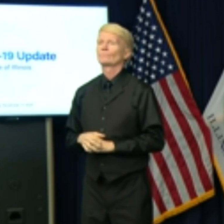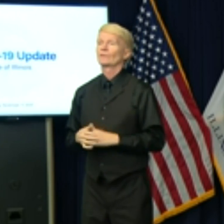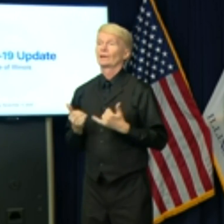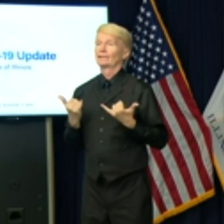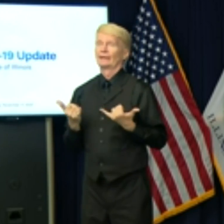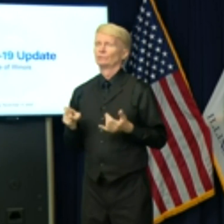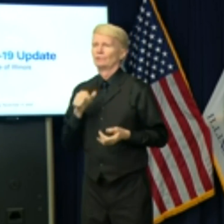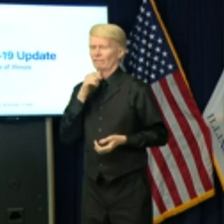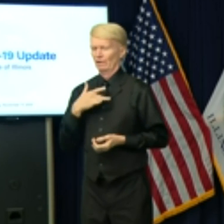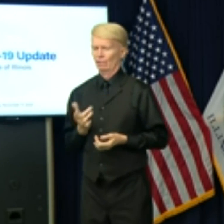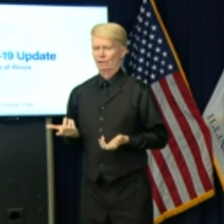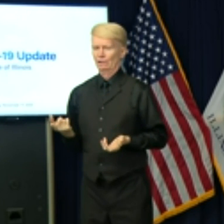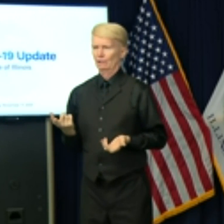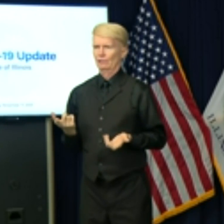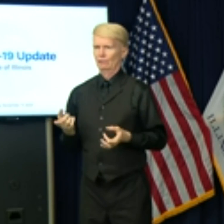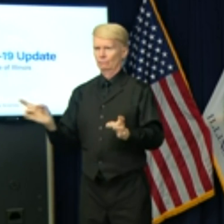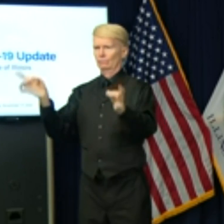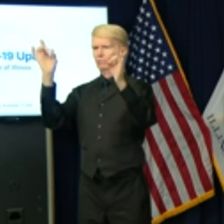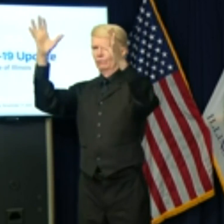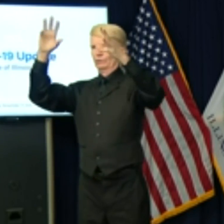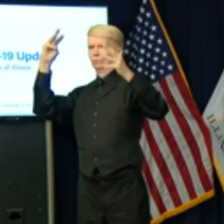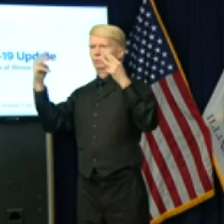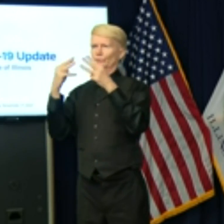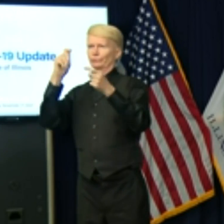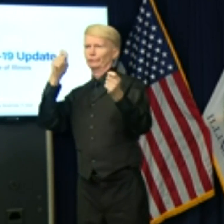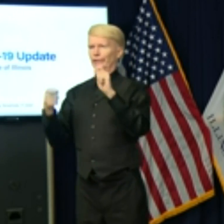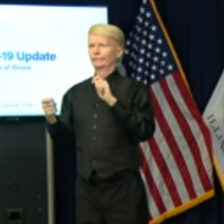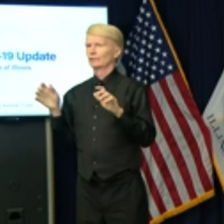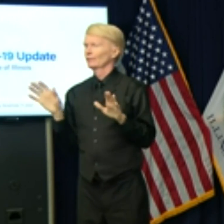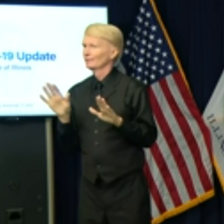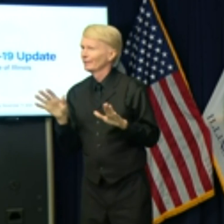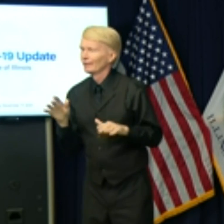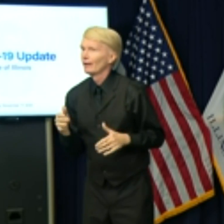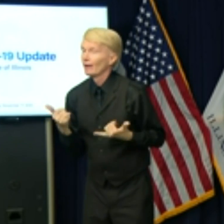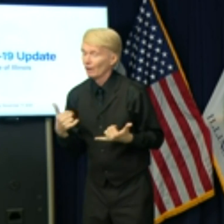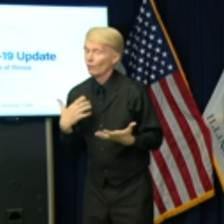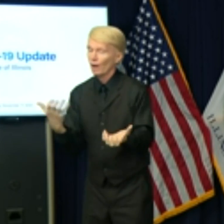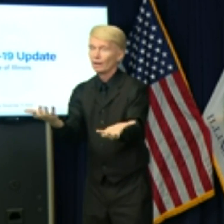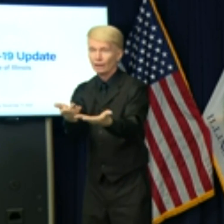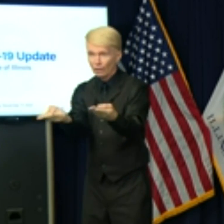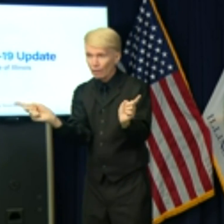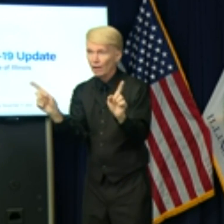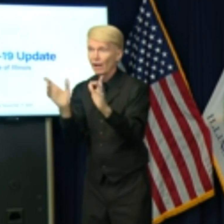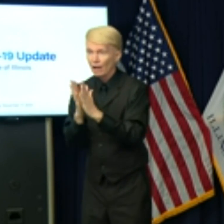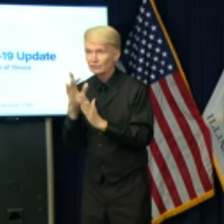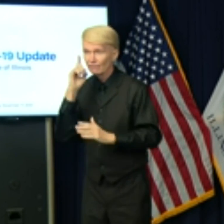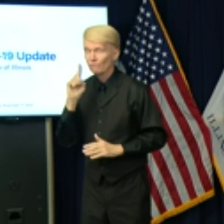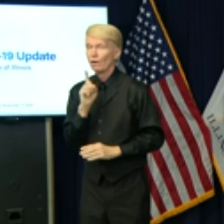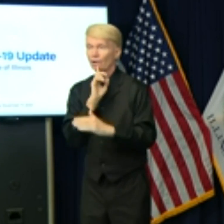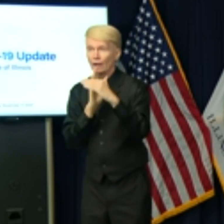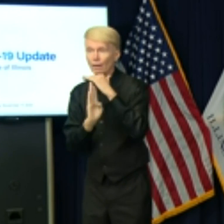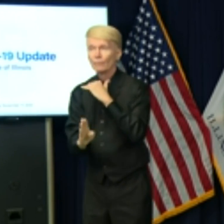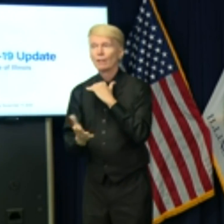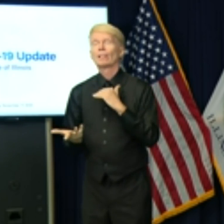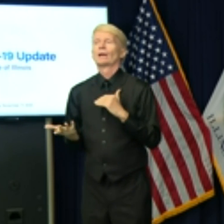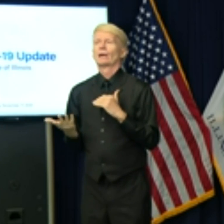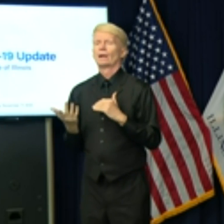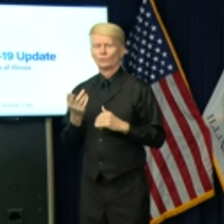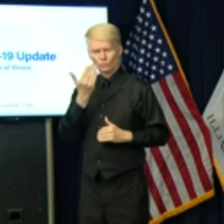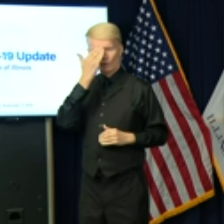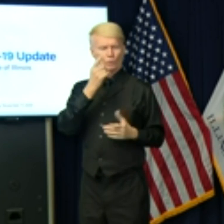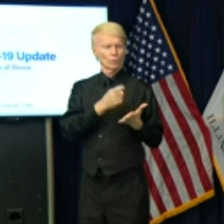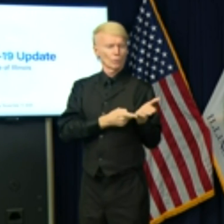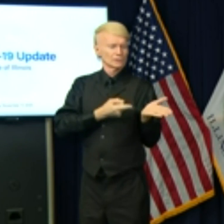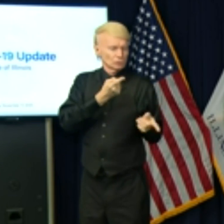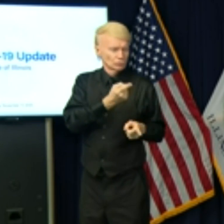controversial. So I'm appealing to our collective sense of decency and our fundamental understanding of right and wrong